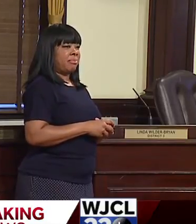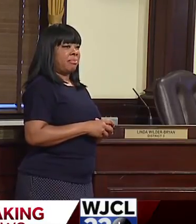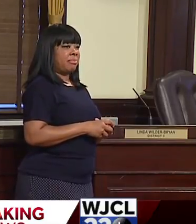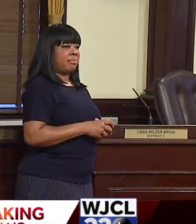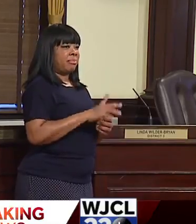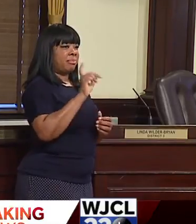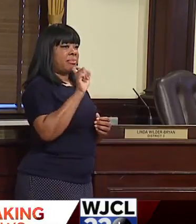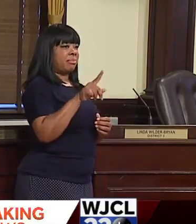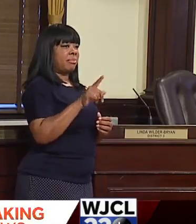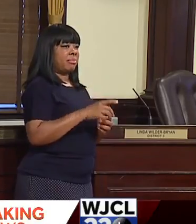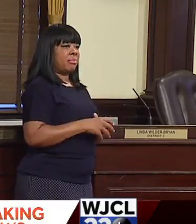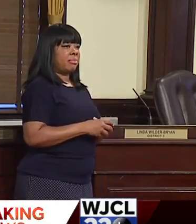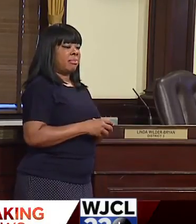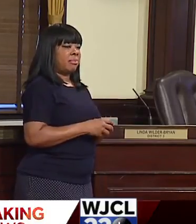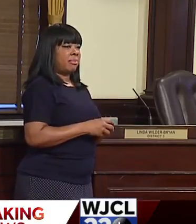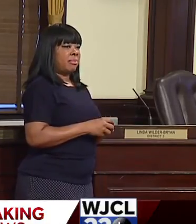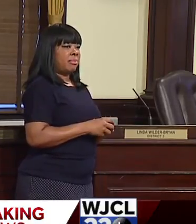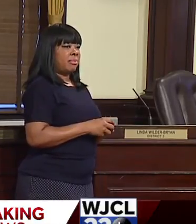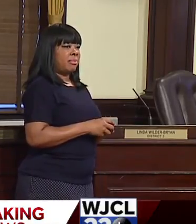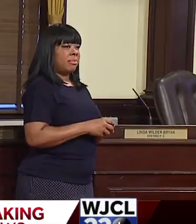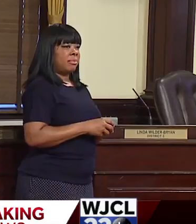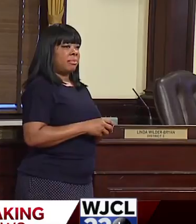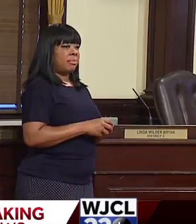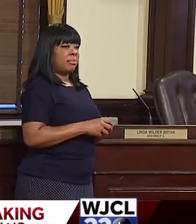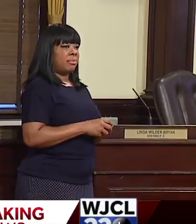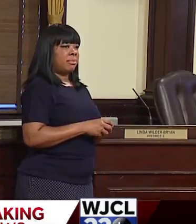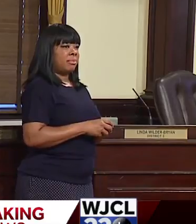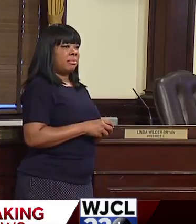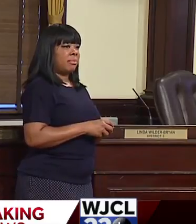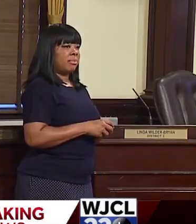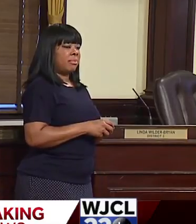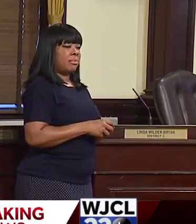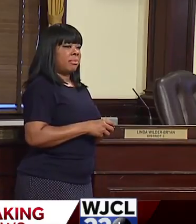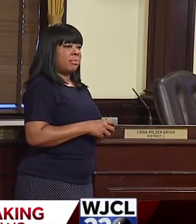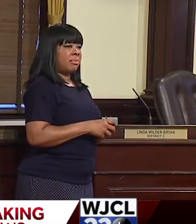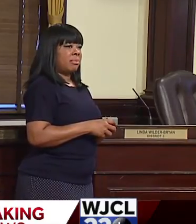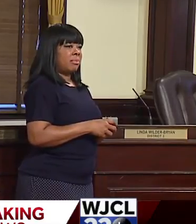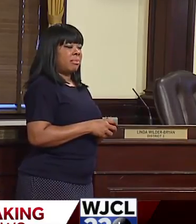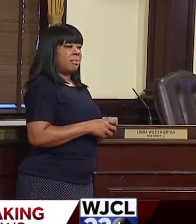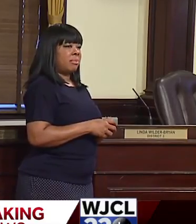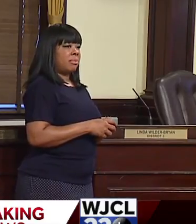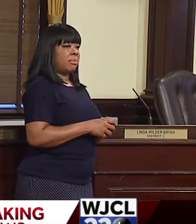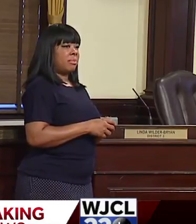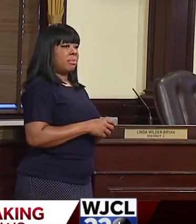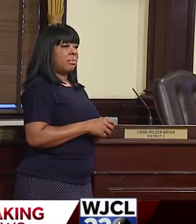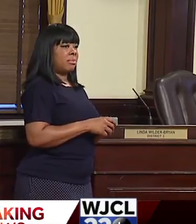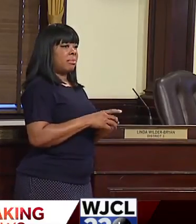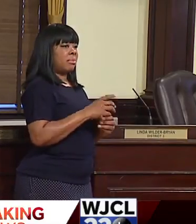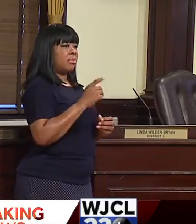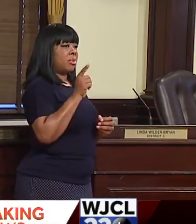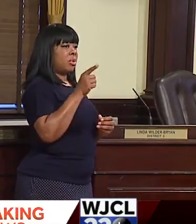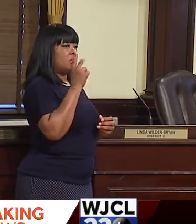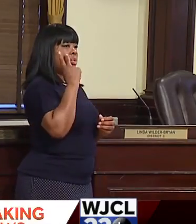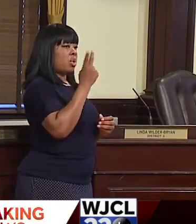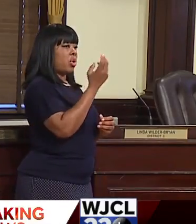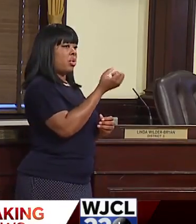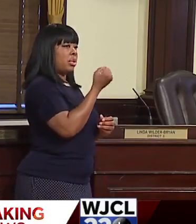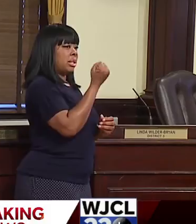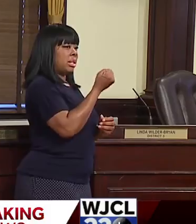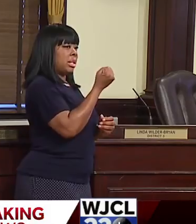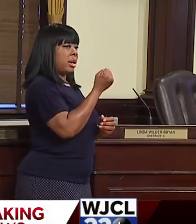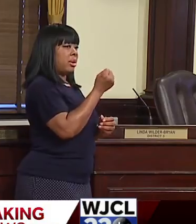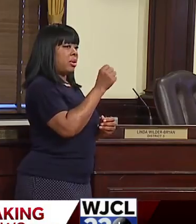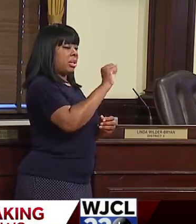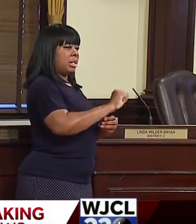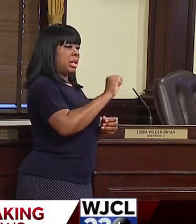who emailed me. She said she was concerned on Saturday, and she saw a lot of people playing softball on the south